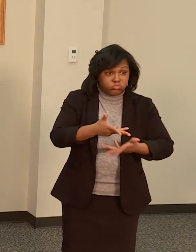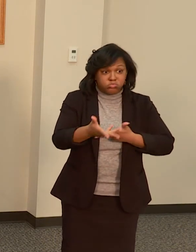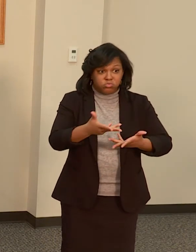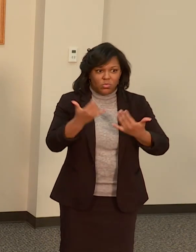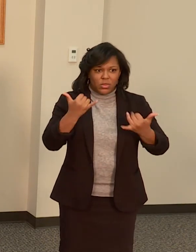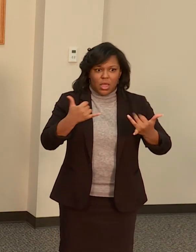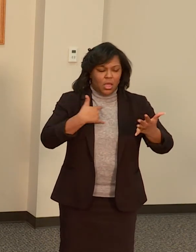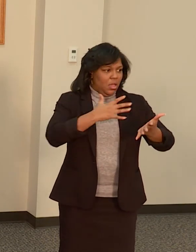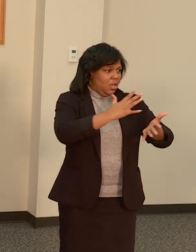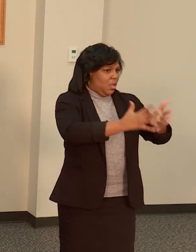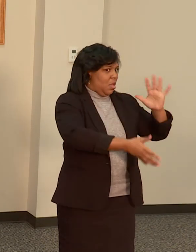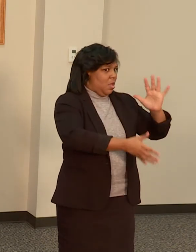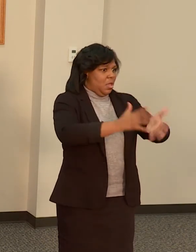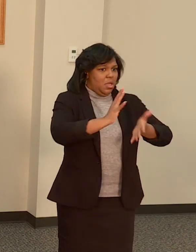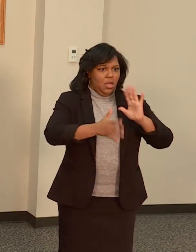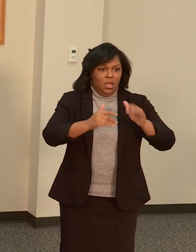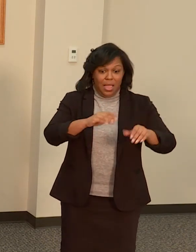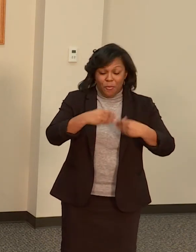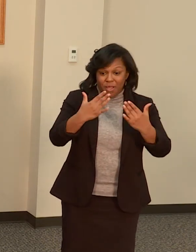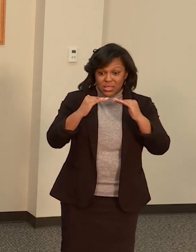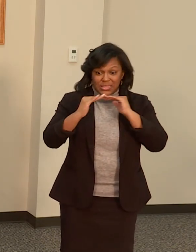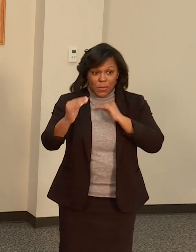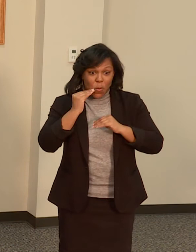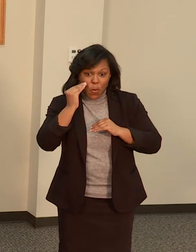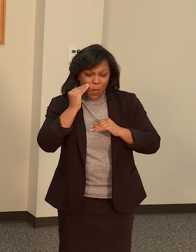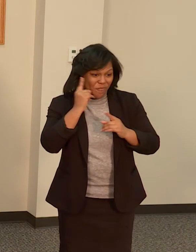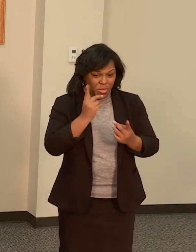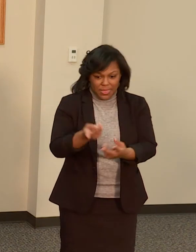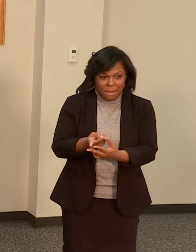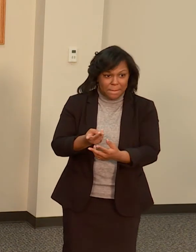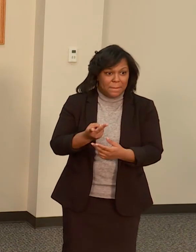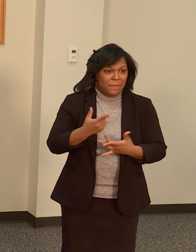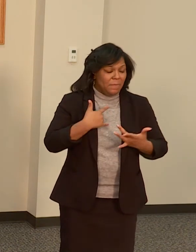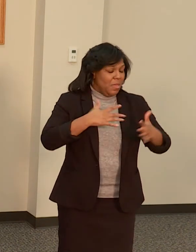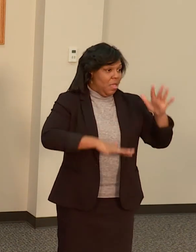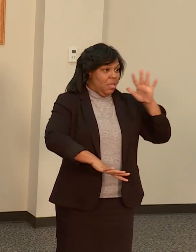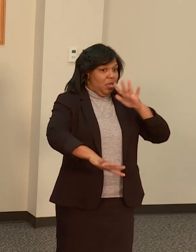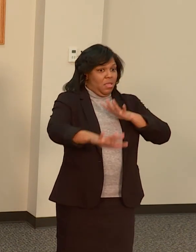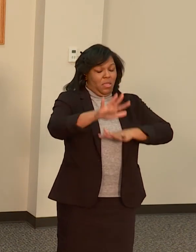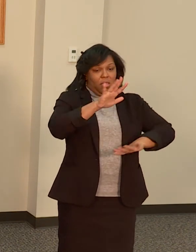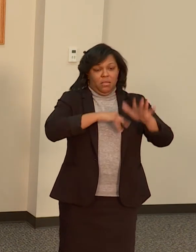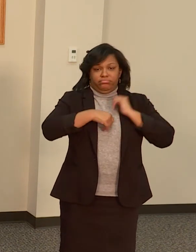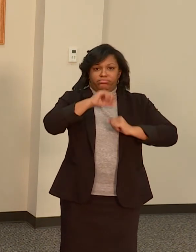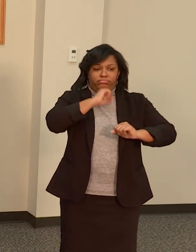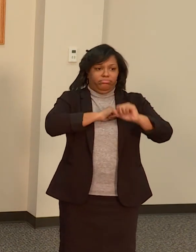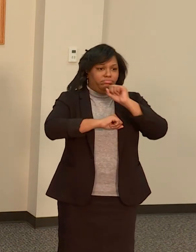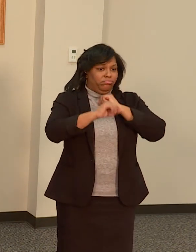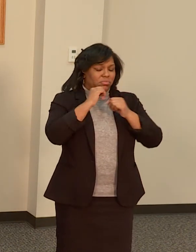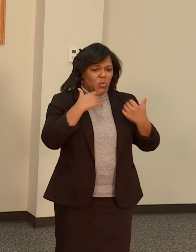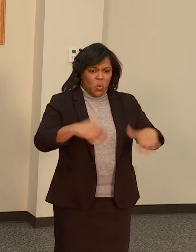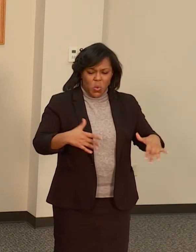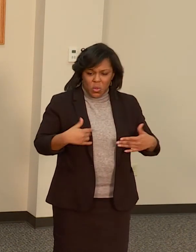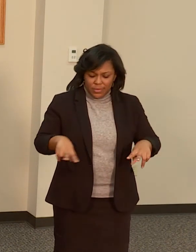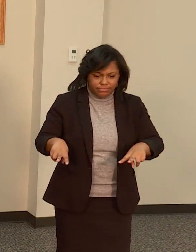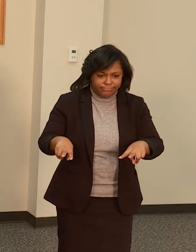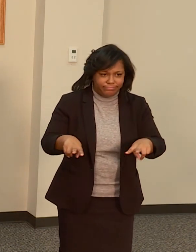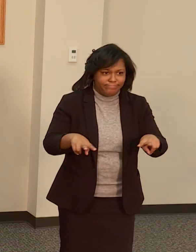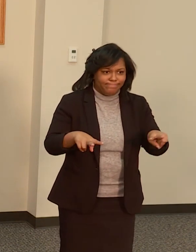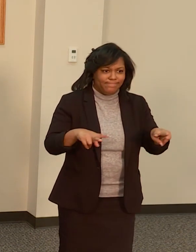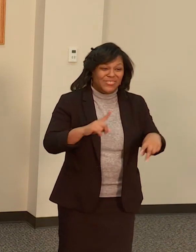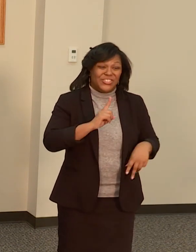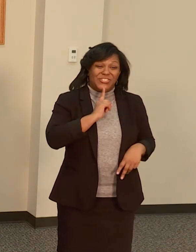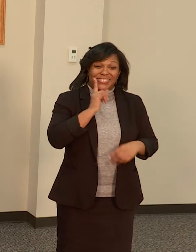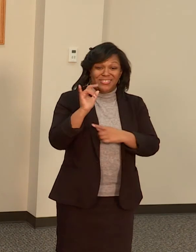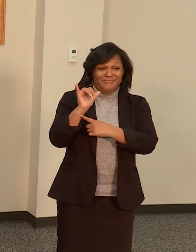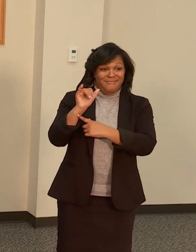stable home for my family and I just could not catch a break. If it wasn't for the YMCA or the stable home stable school program I don't know